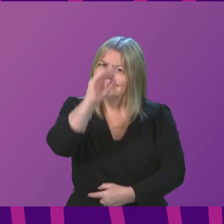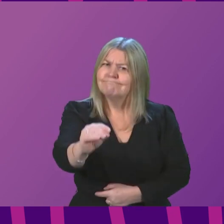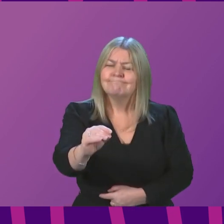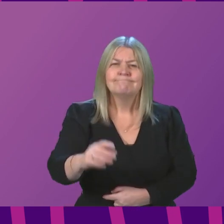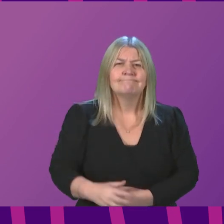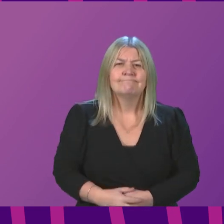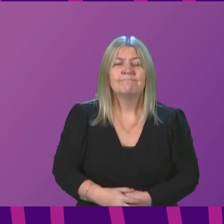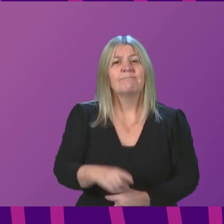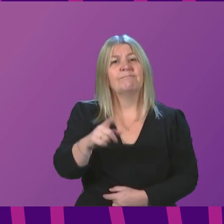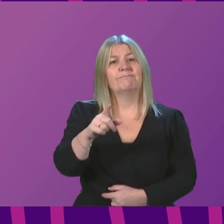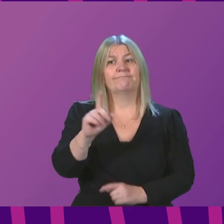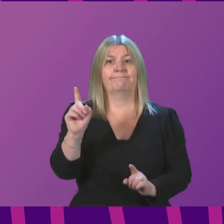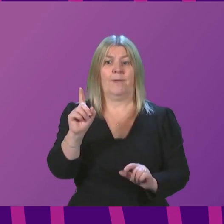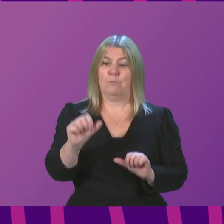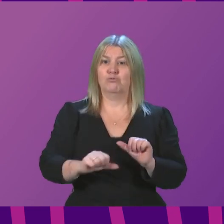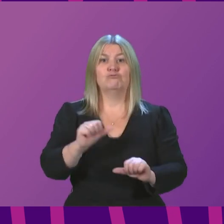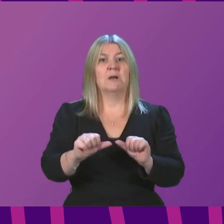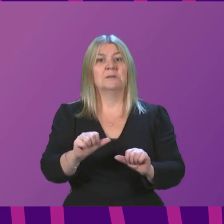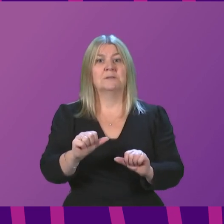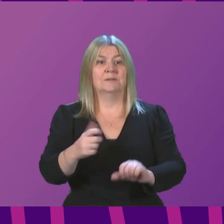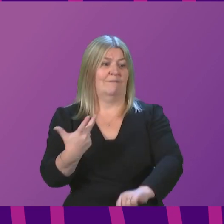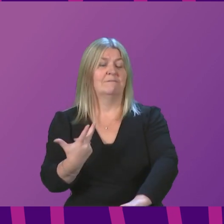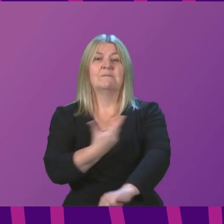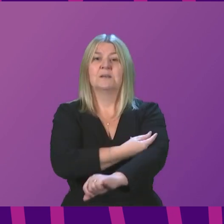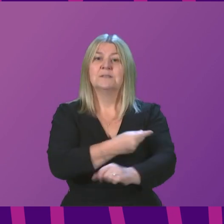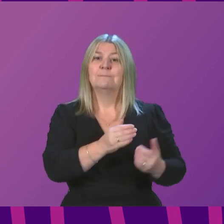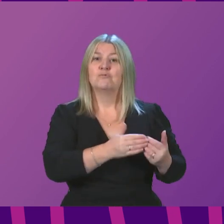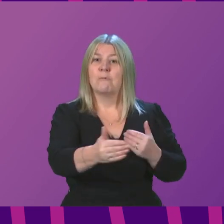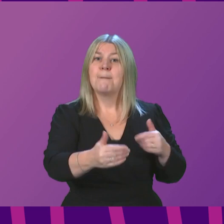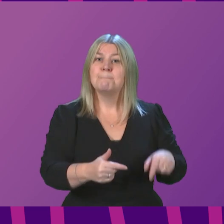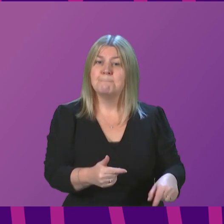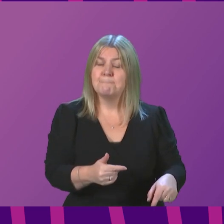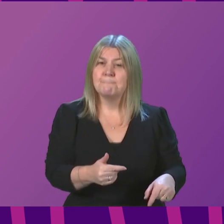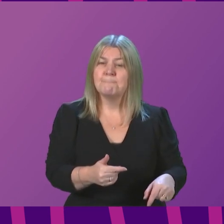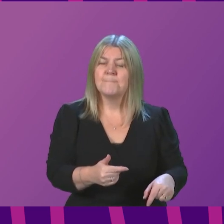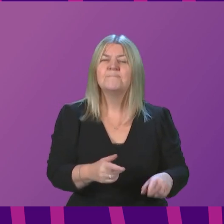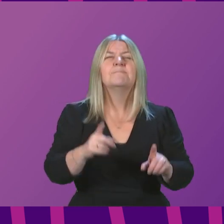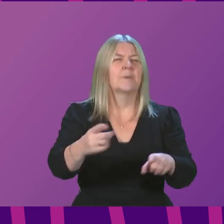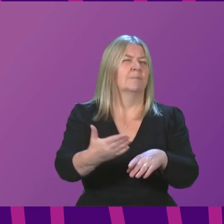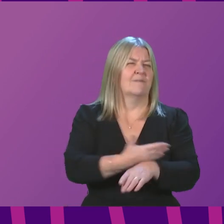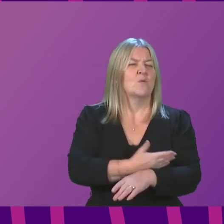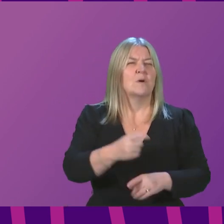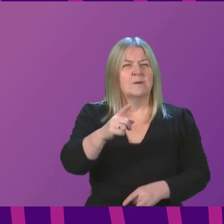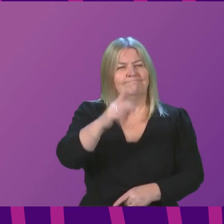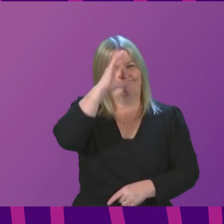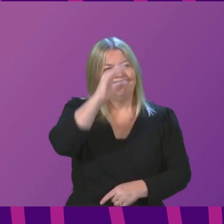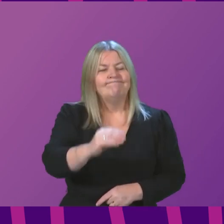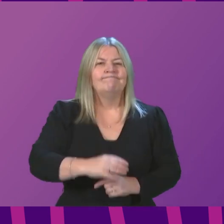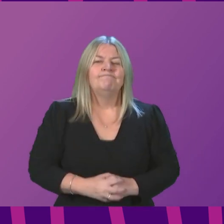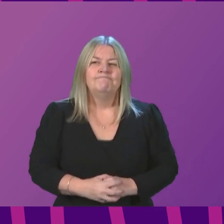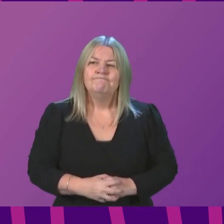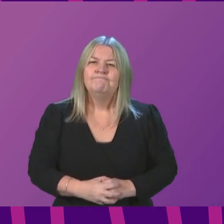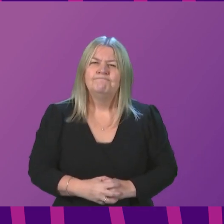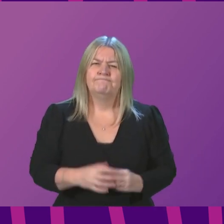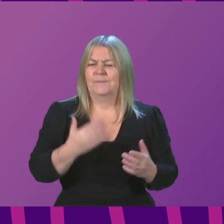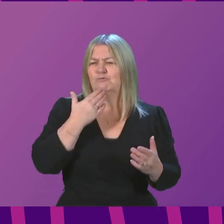on today, is the progress of the vaccination programme. Before I do so, though, let me address this point. I have heard people